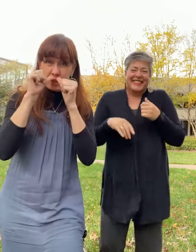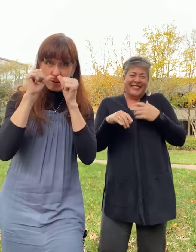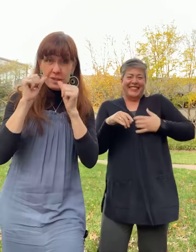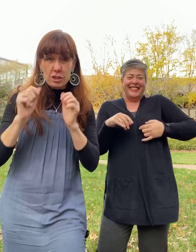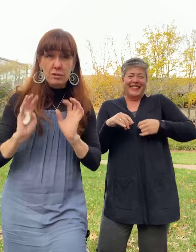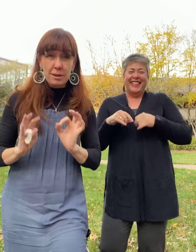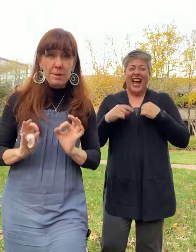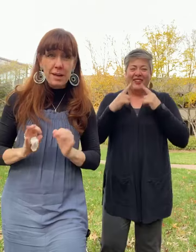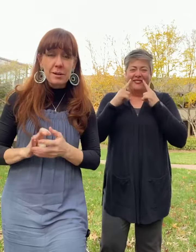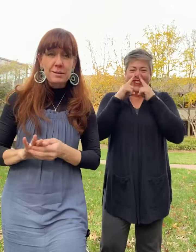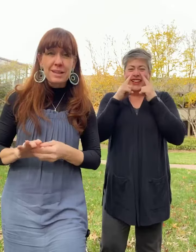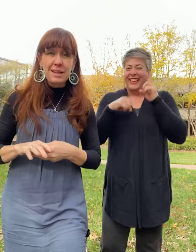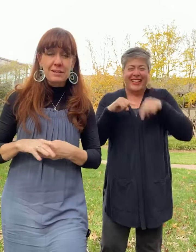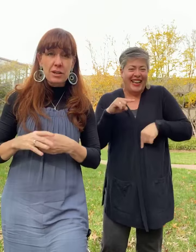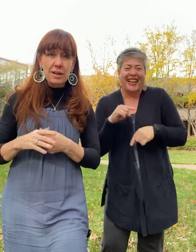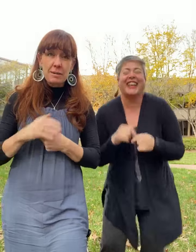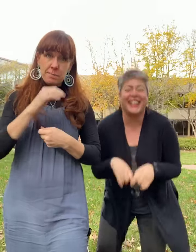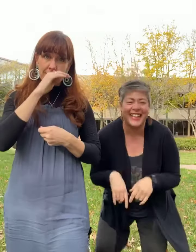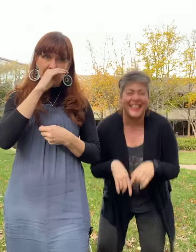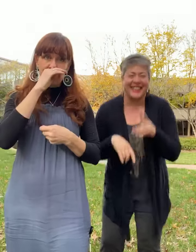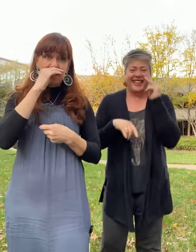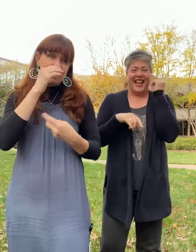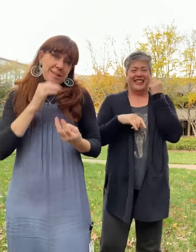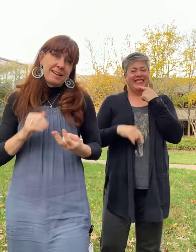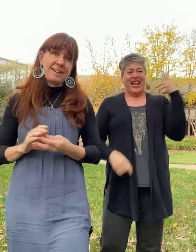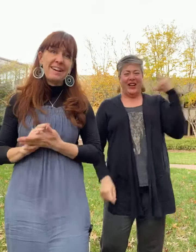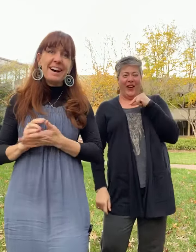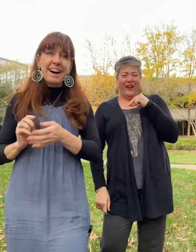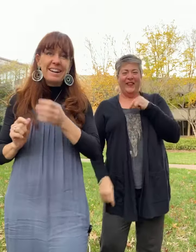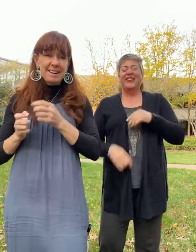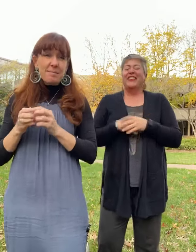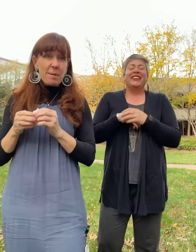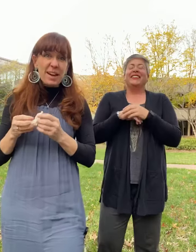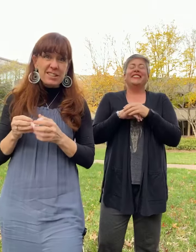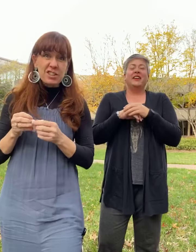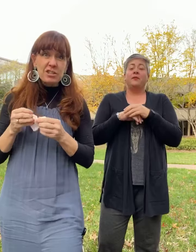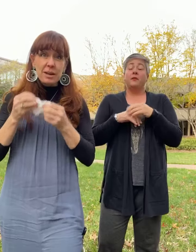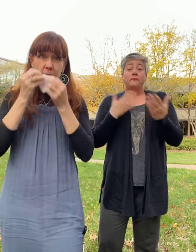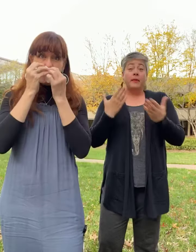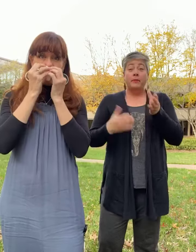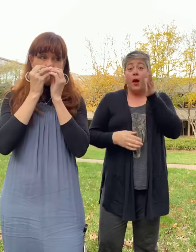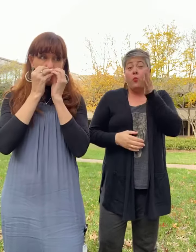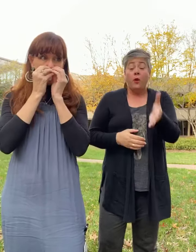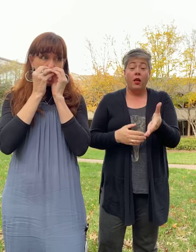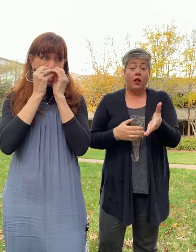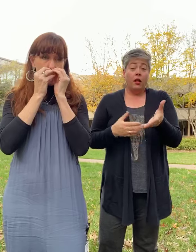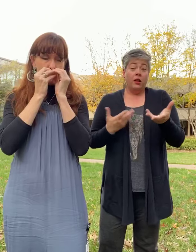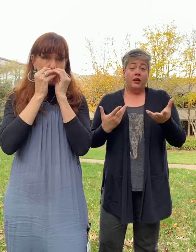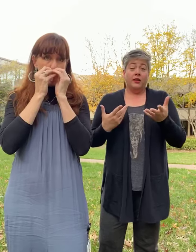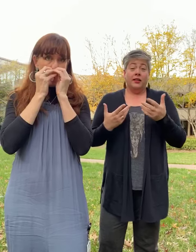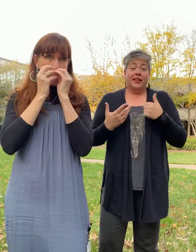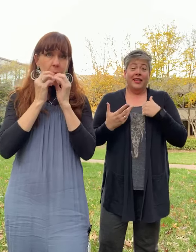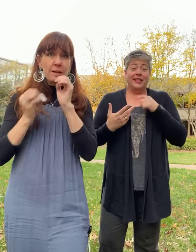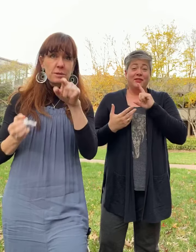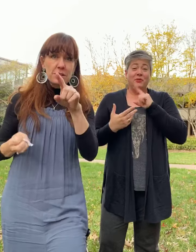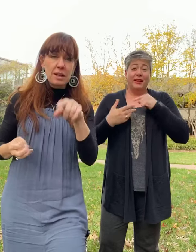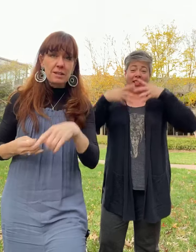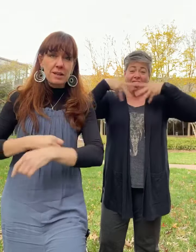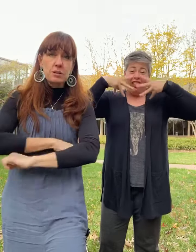shove tissues up my nose and talk, but I might just do it because it's kind of nasty. And I realized we just lost like two